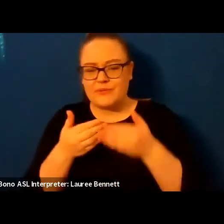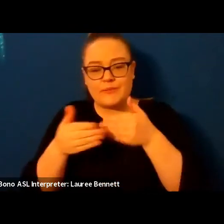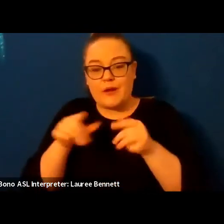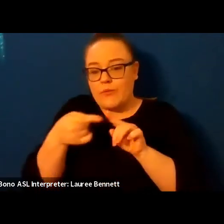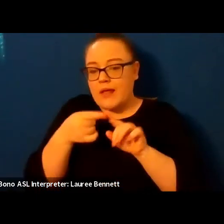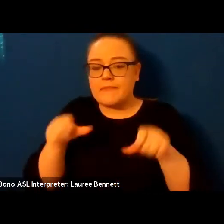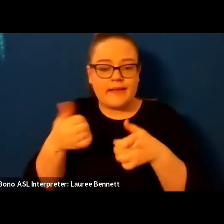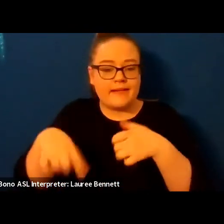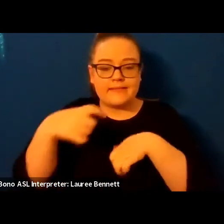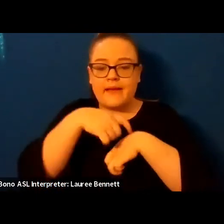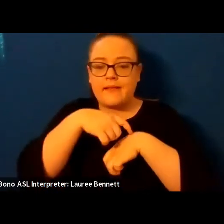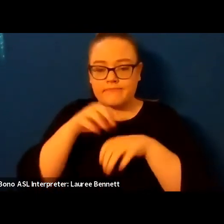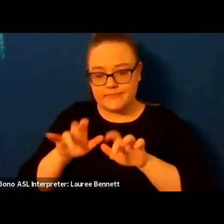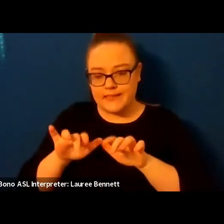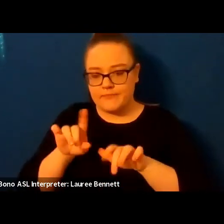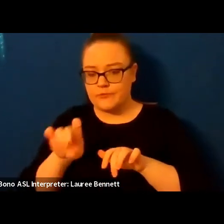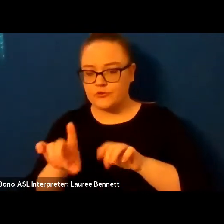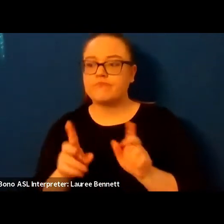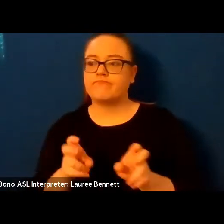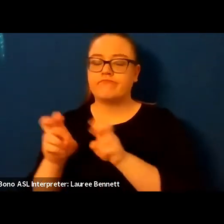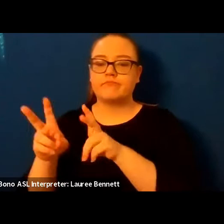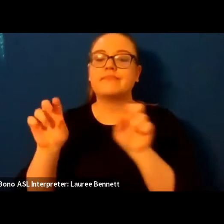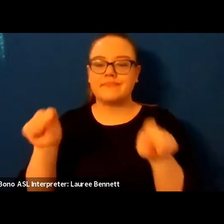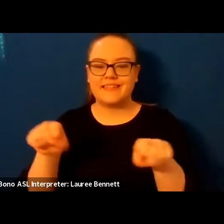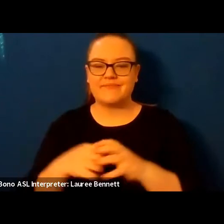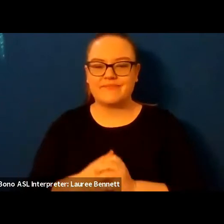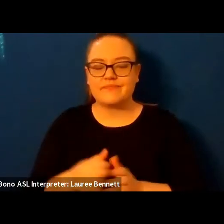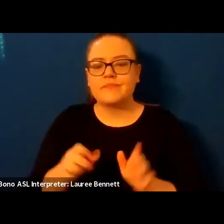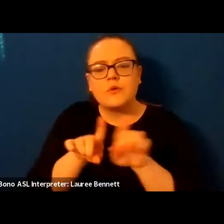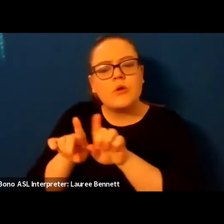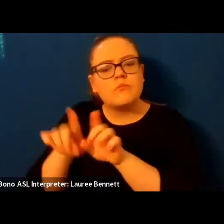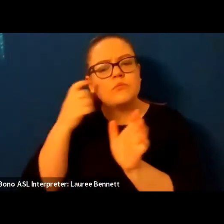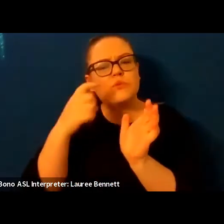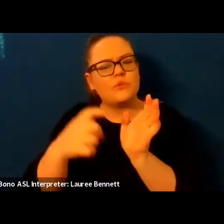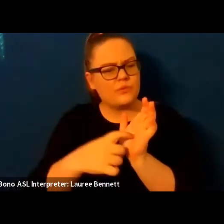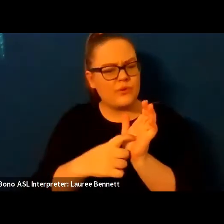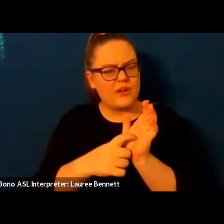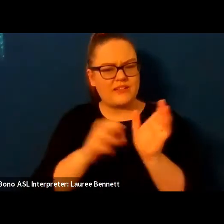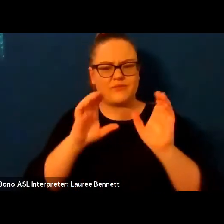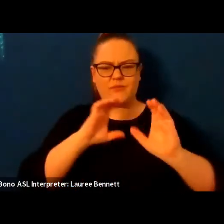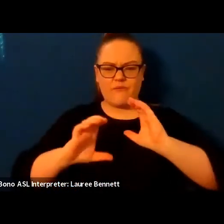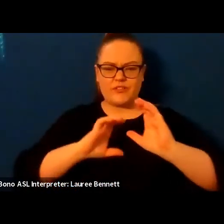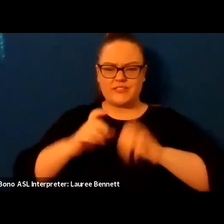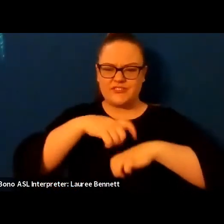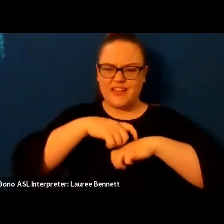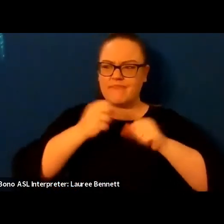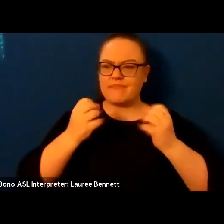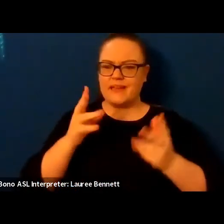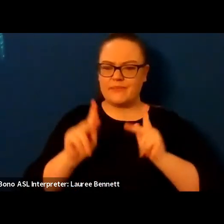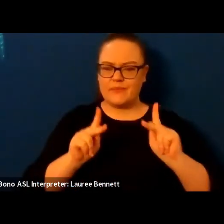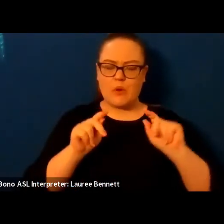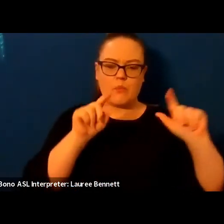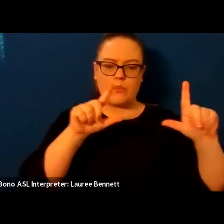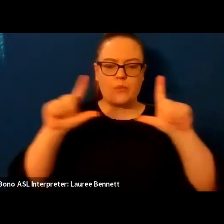to do so also during some of the conversation segments if you're having trouble seeing an interpreter and need them spotlighted um